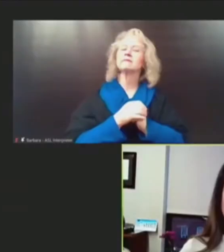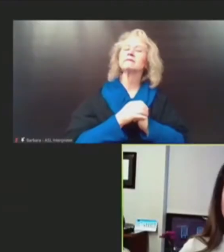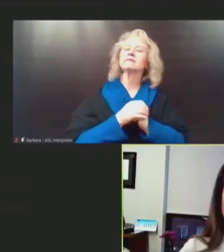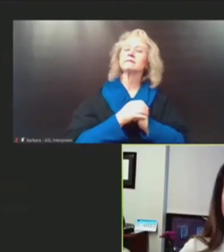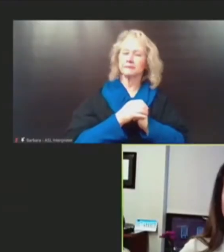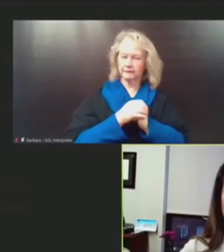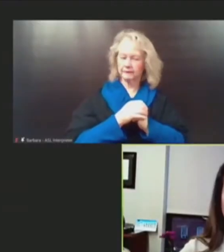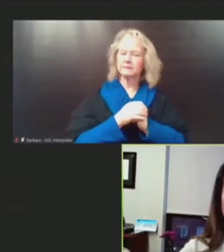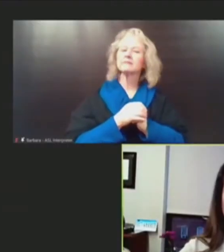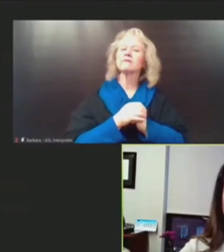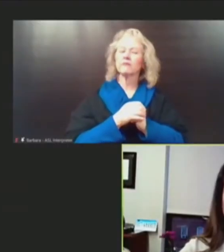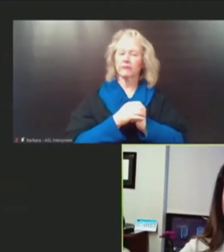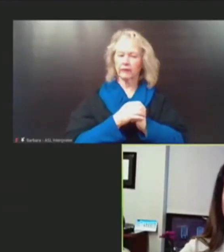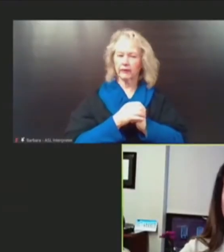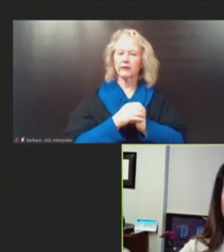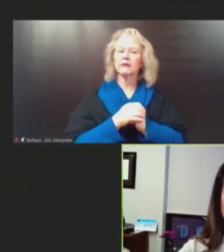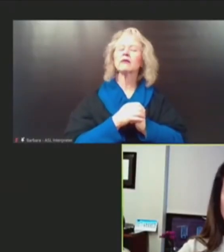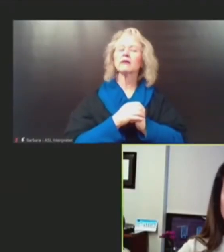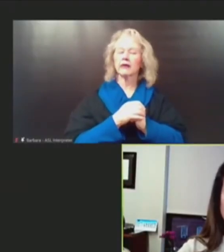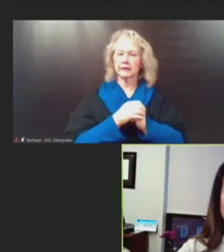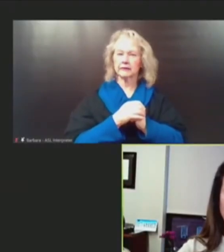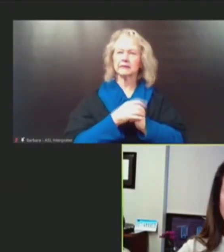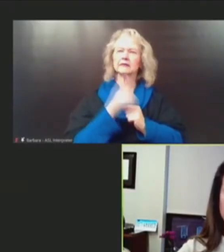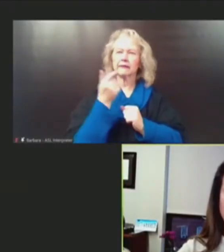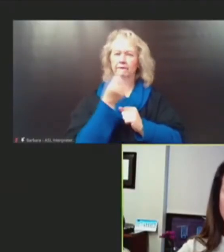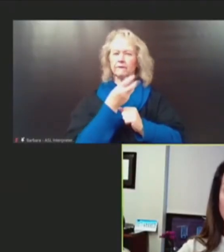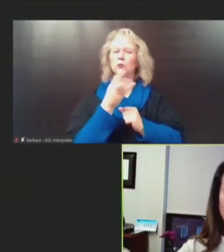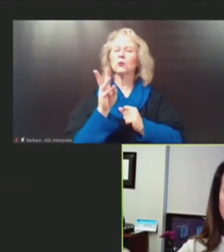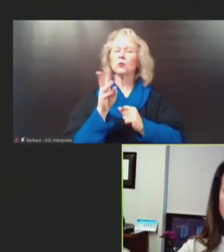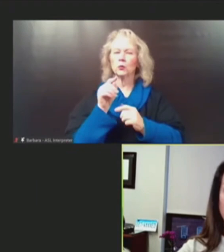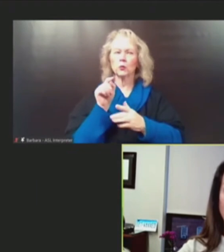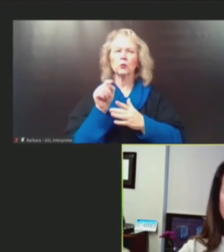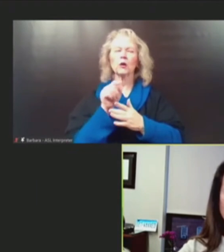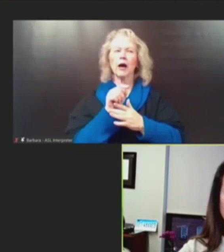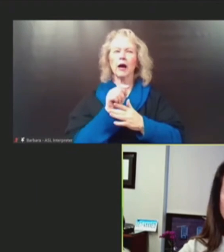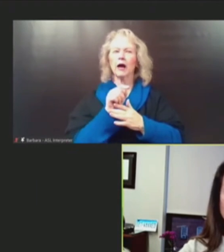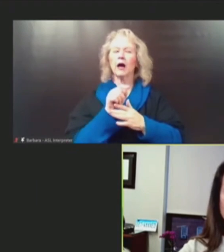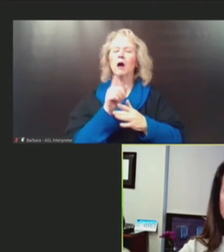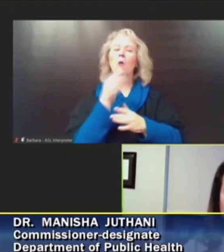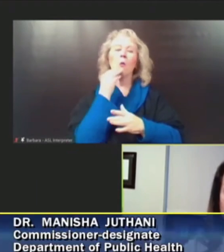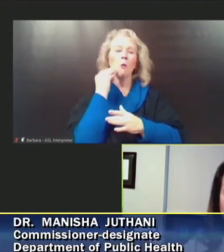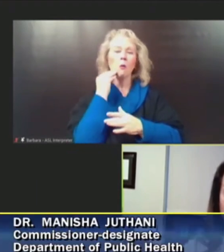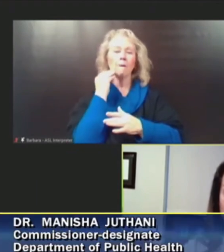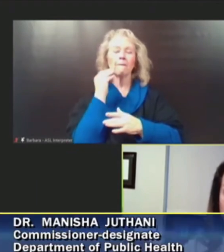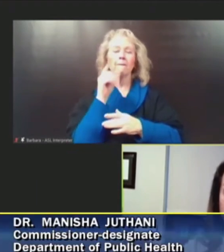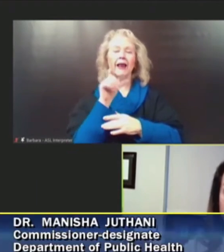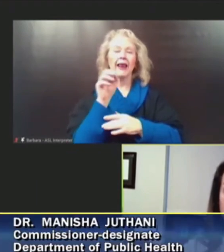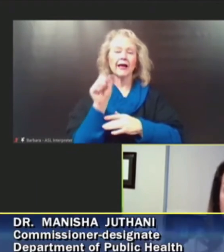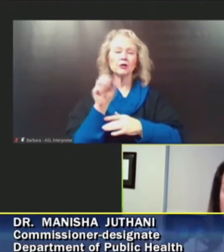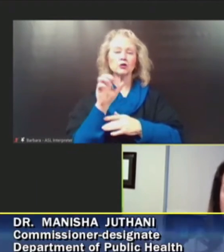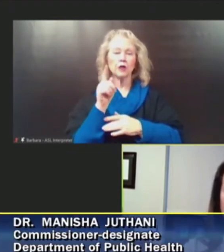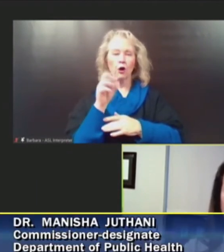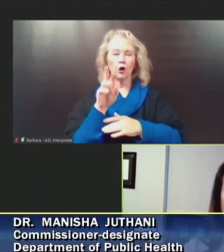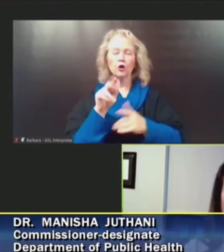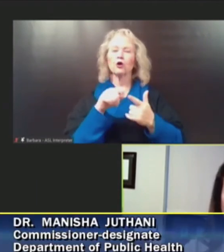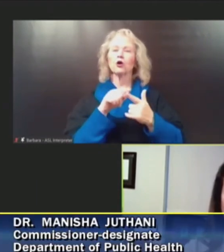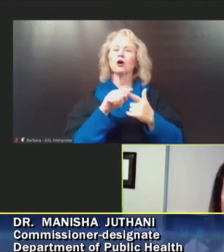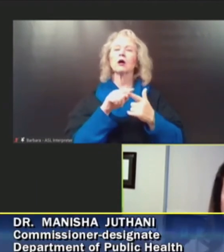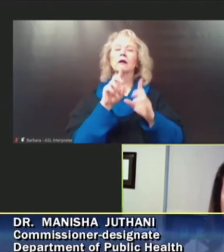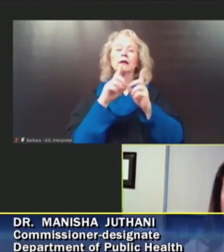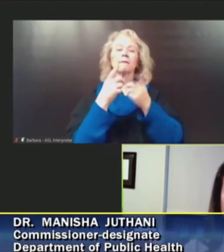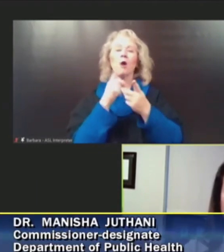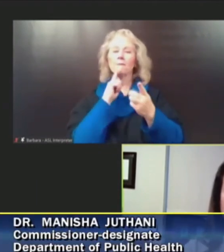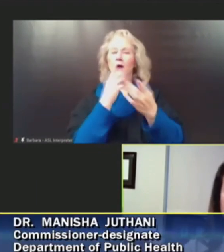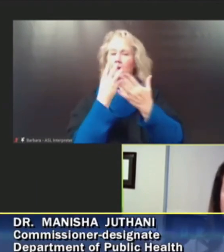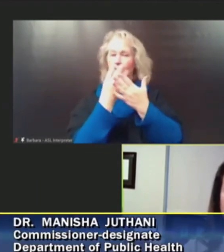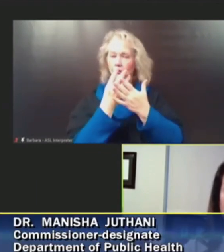Yes. So there are a few other areas. So for example, in homeless shelters and corrections in health care